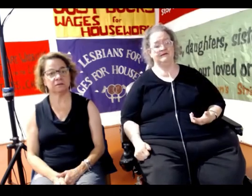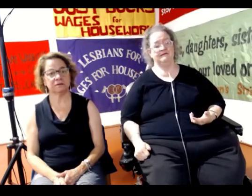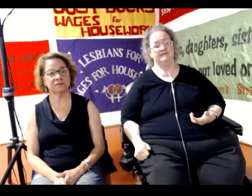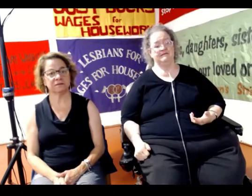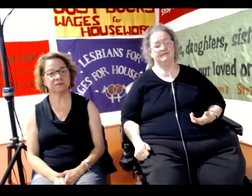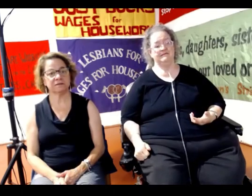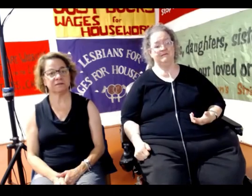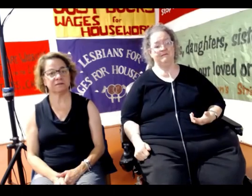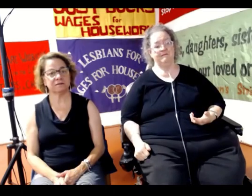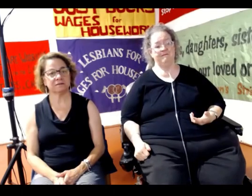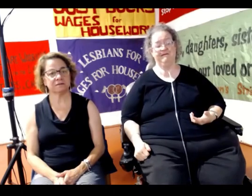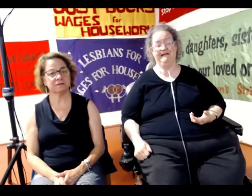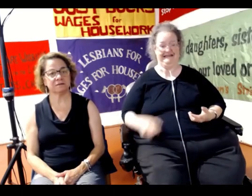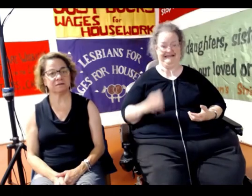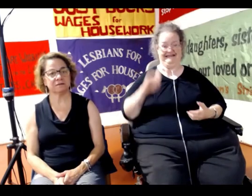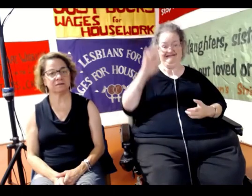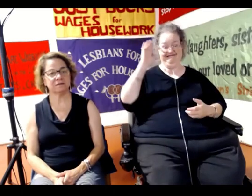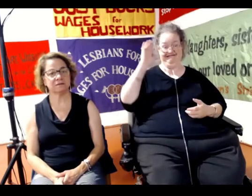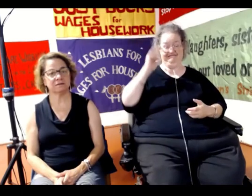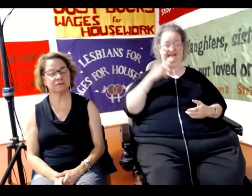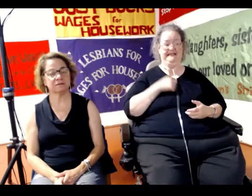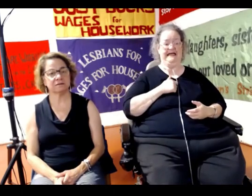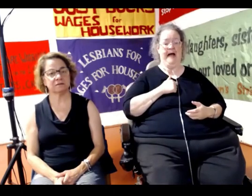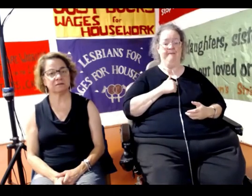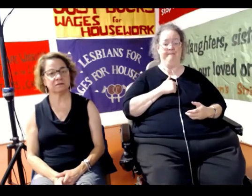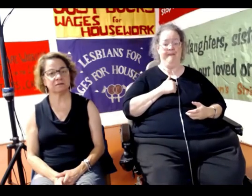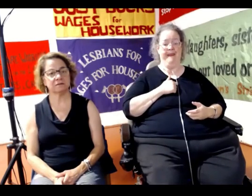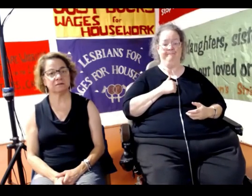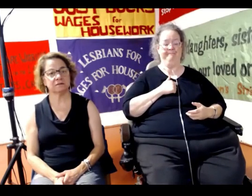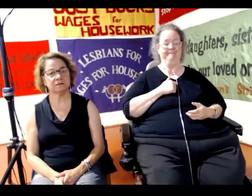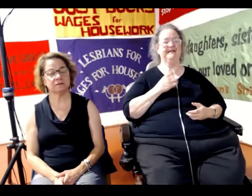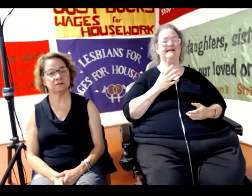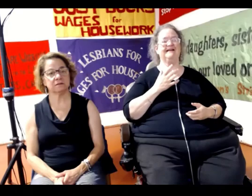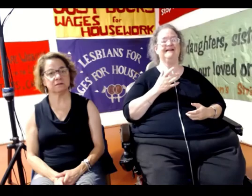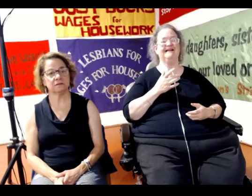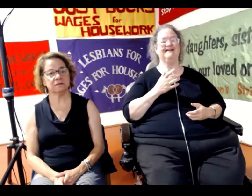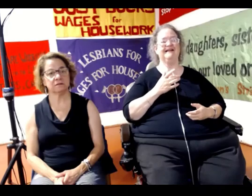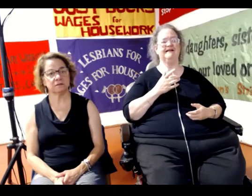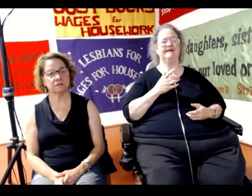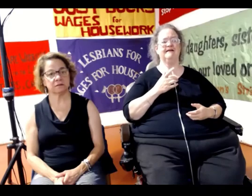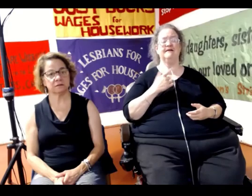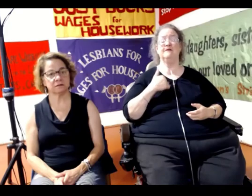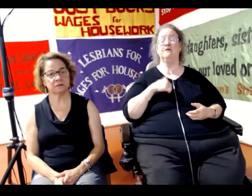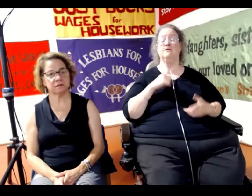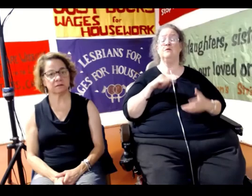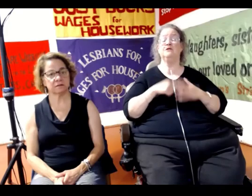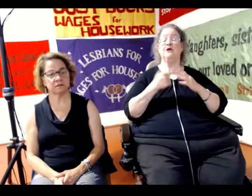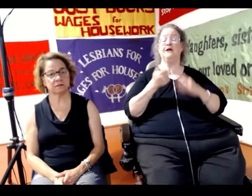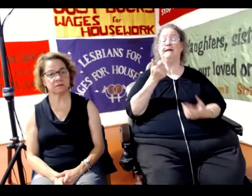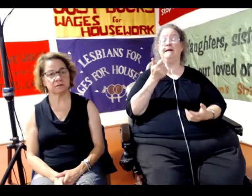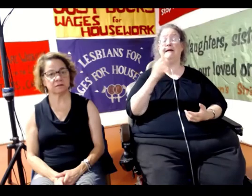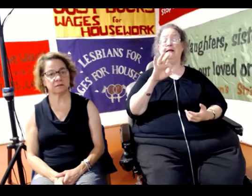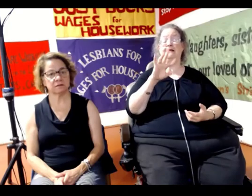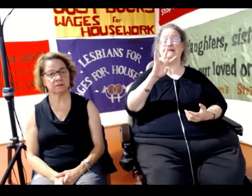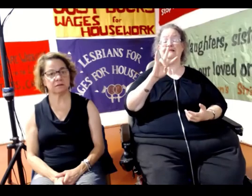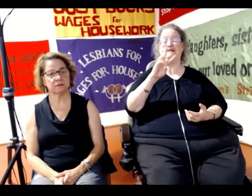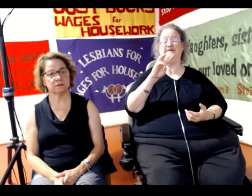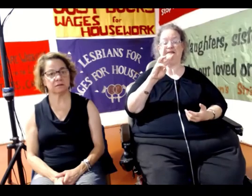Hi. So we started in 1976